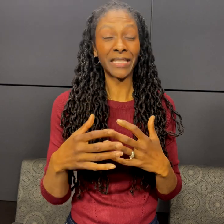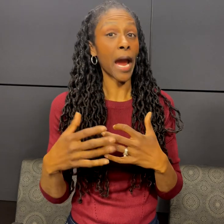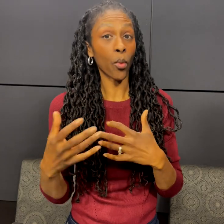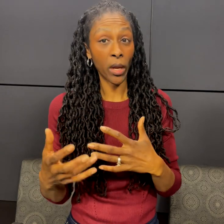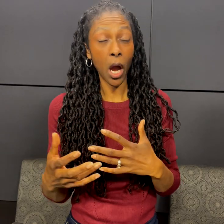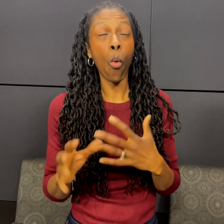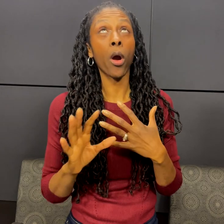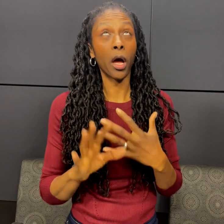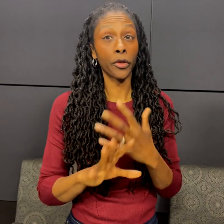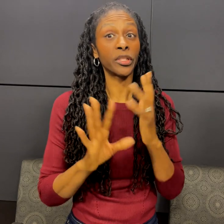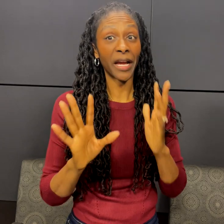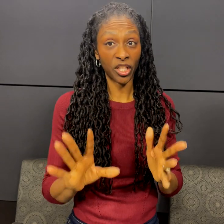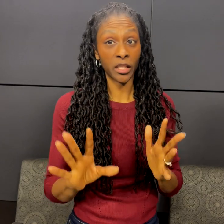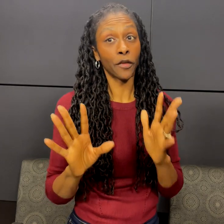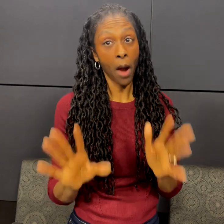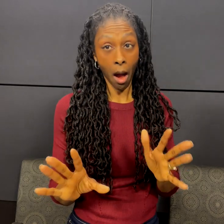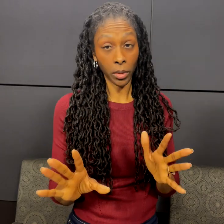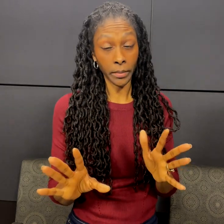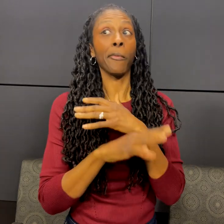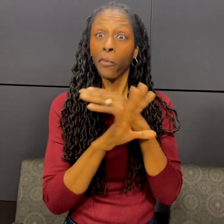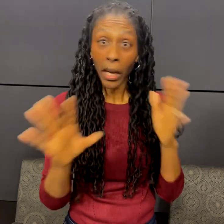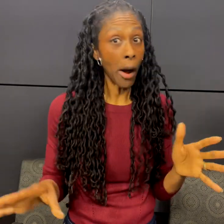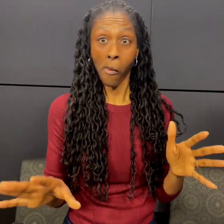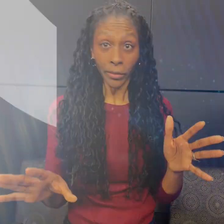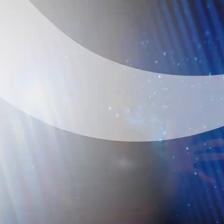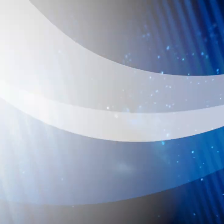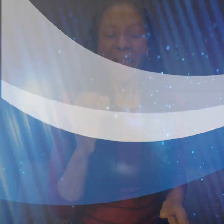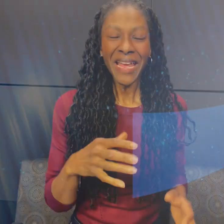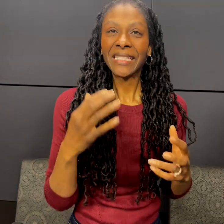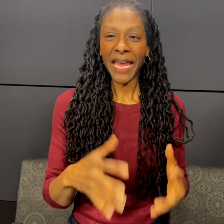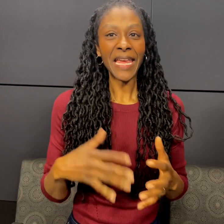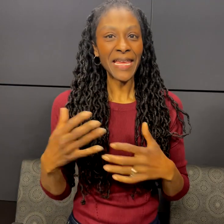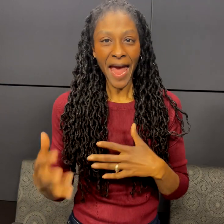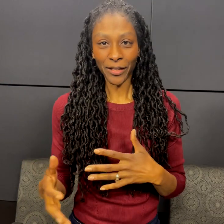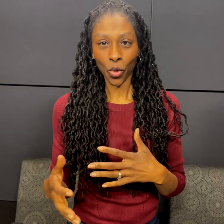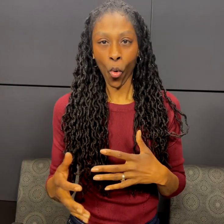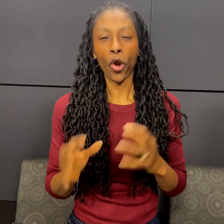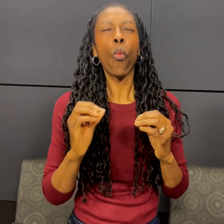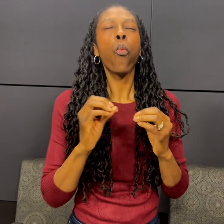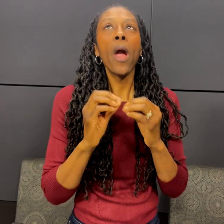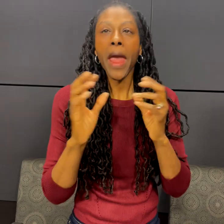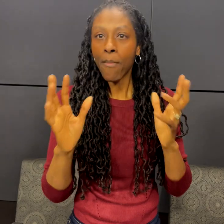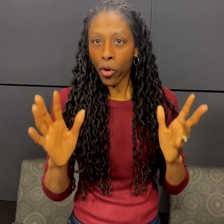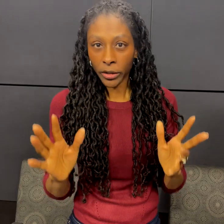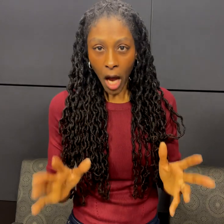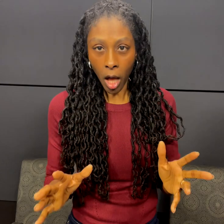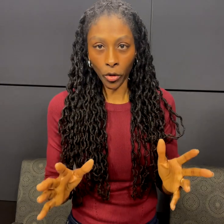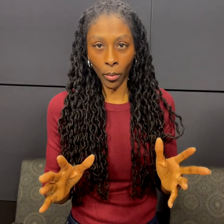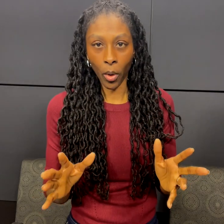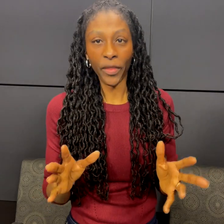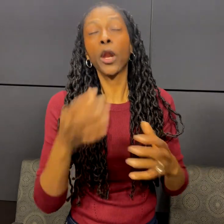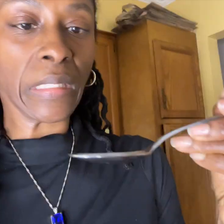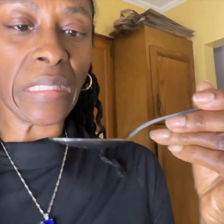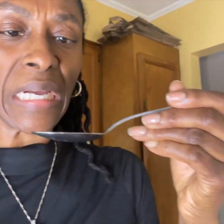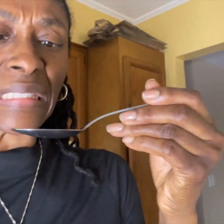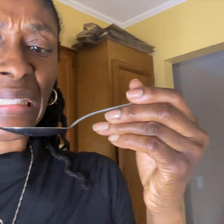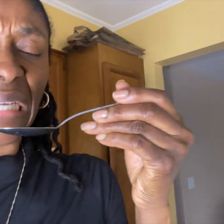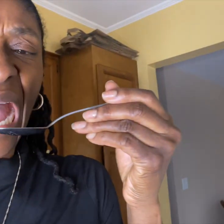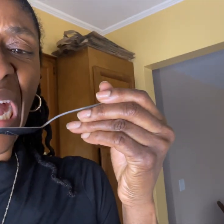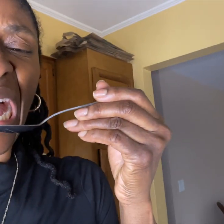diarrhea or other digestive problems. And we don't want that. Make taking castor oil way more tolerable than holding your nose and